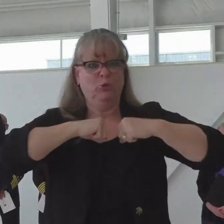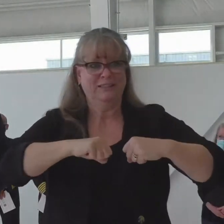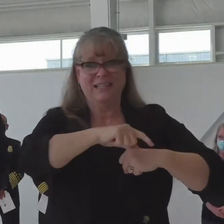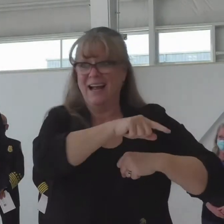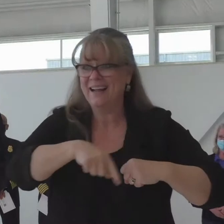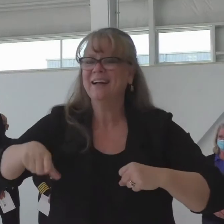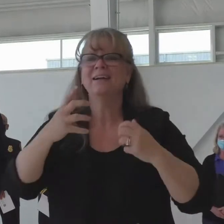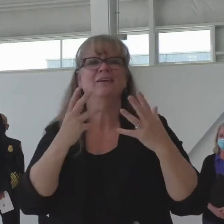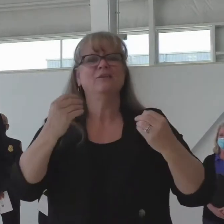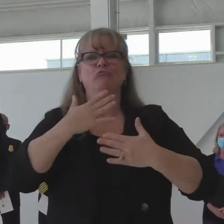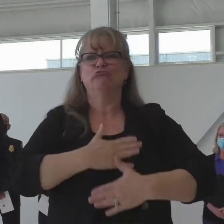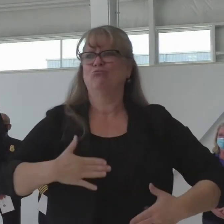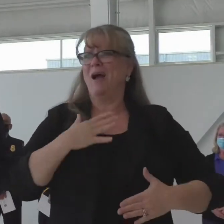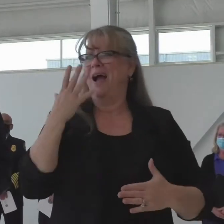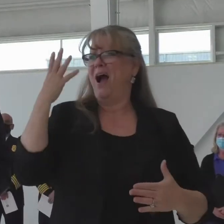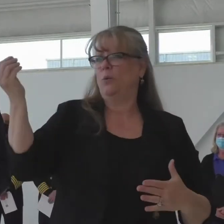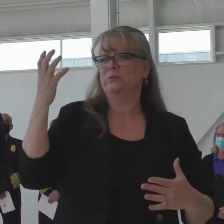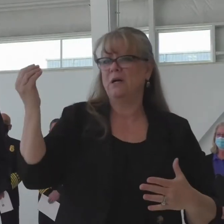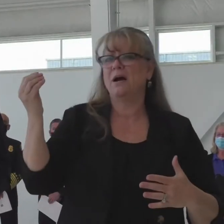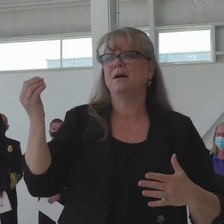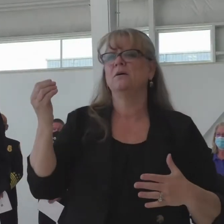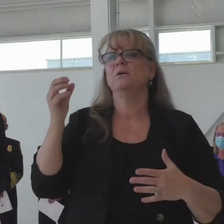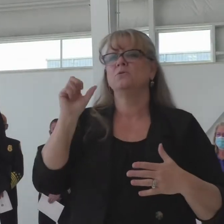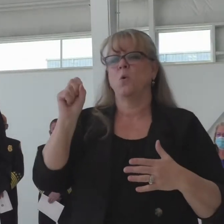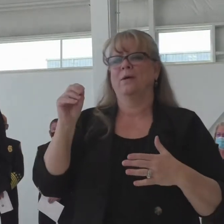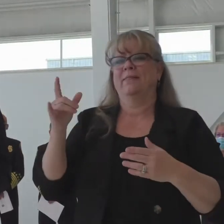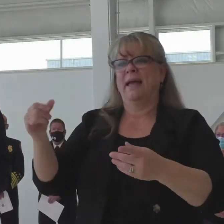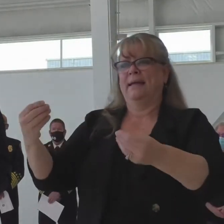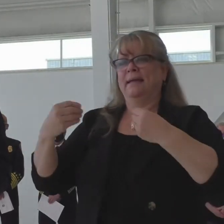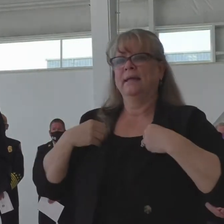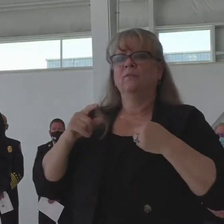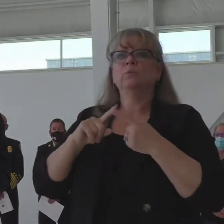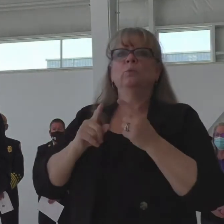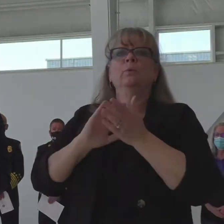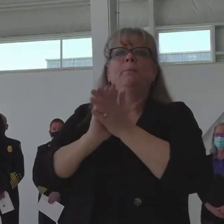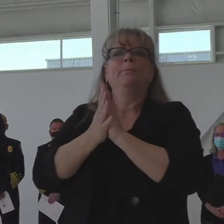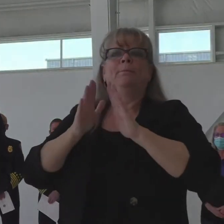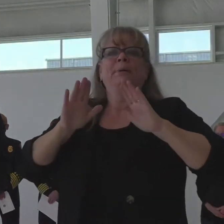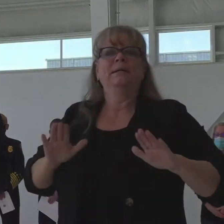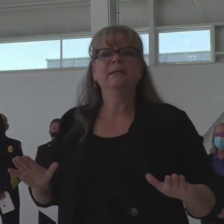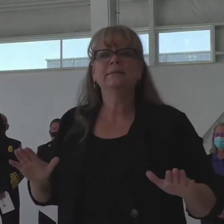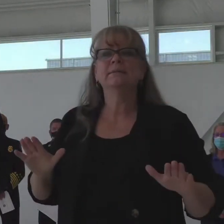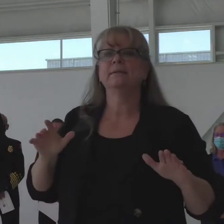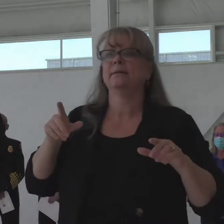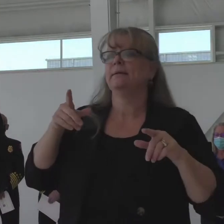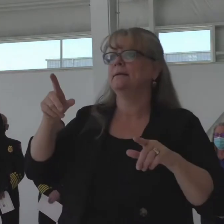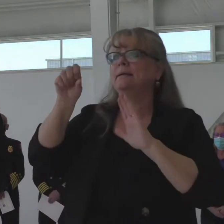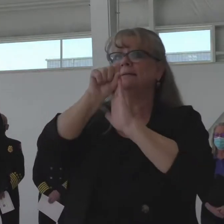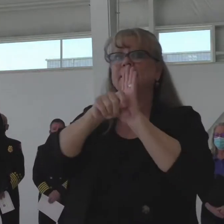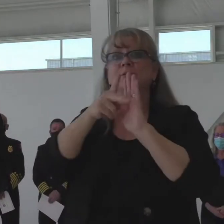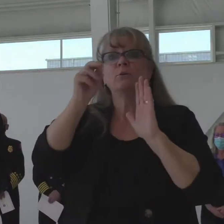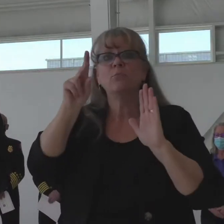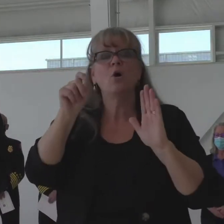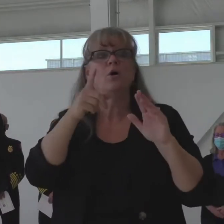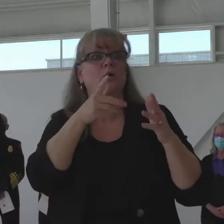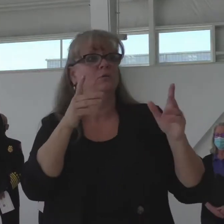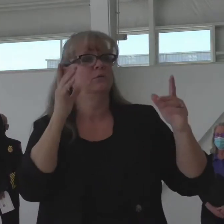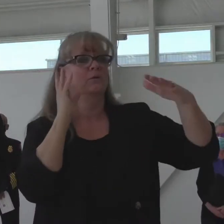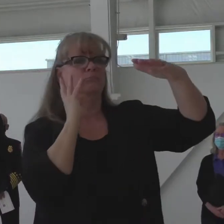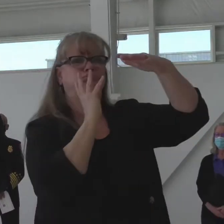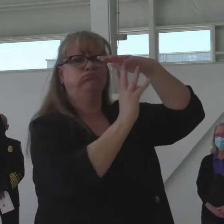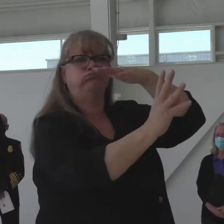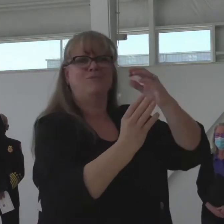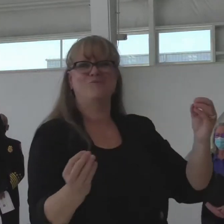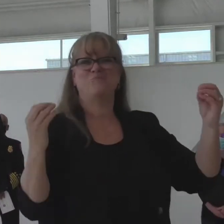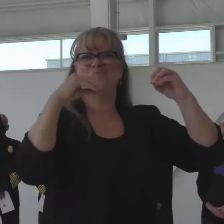sanctuary for us during this pandemic. State Park visitation is up. So many Coloradans have enjoyed time in the great outdoors in a safe way where it's easy to